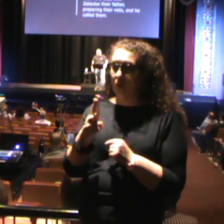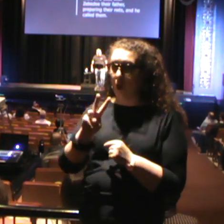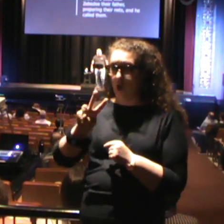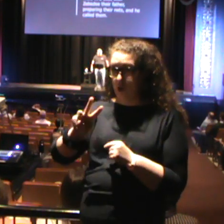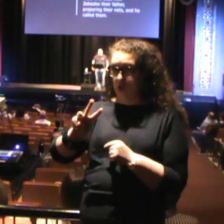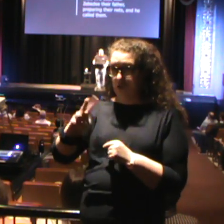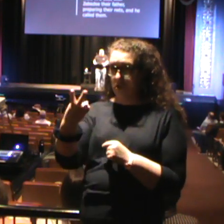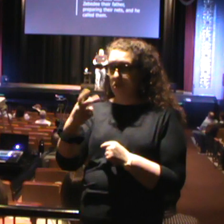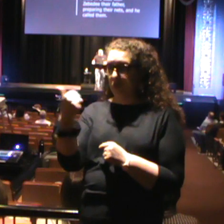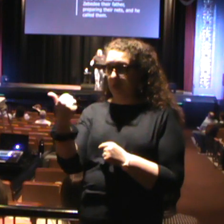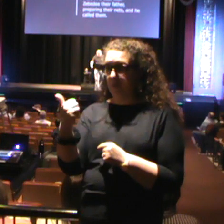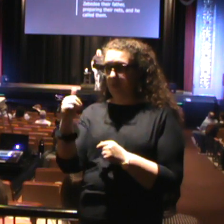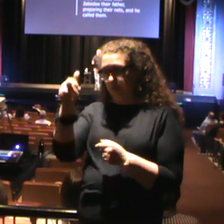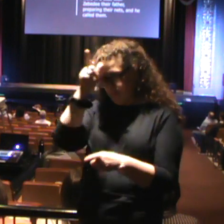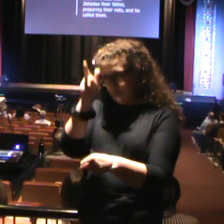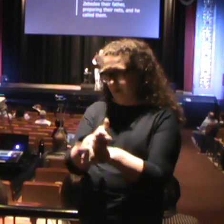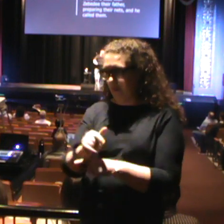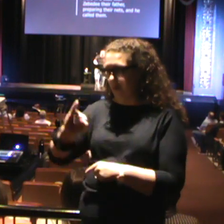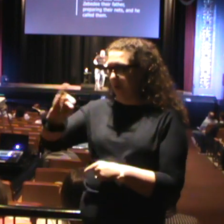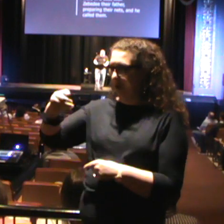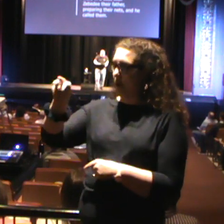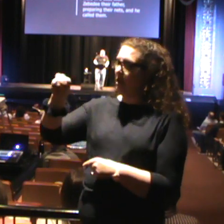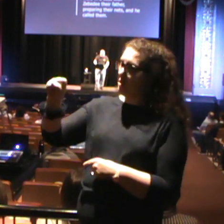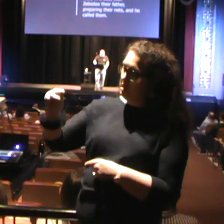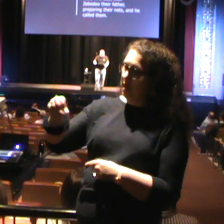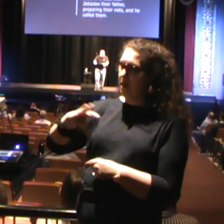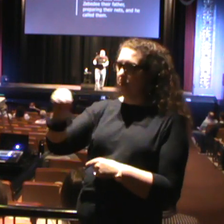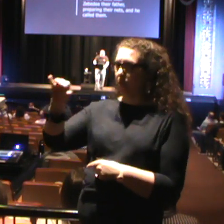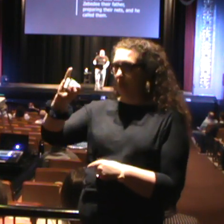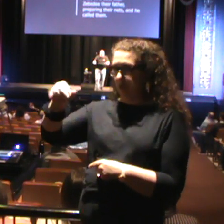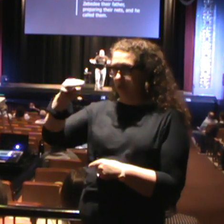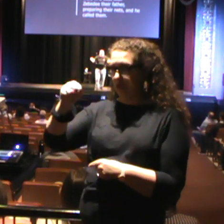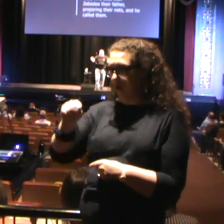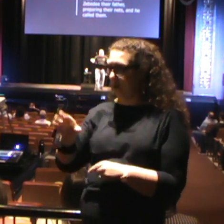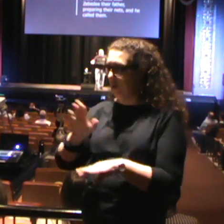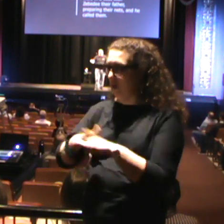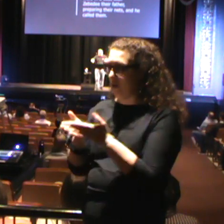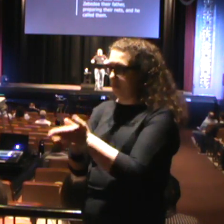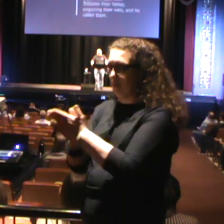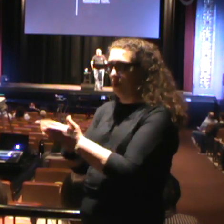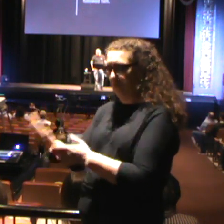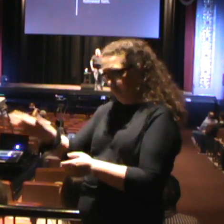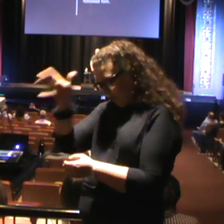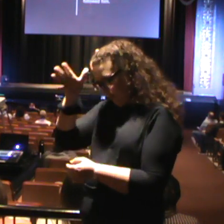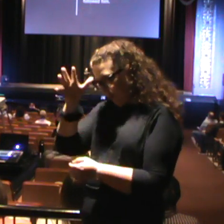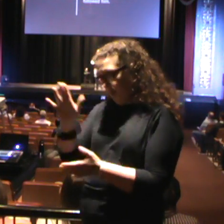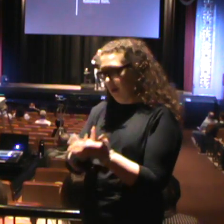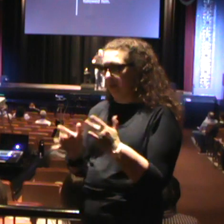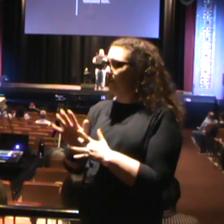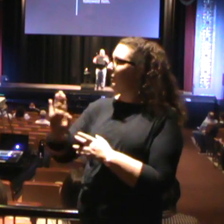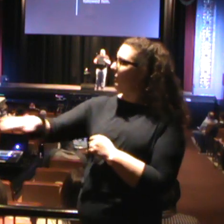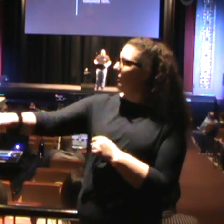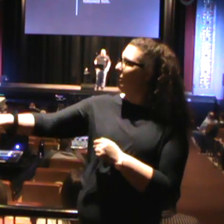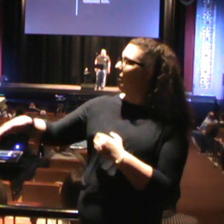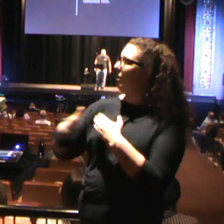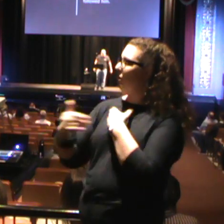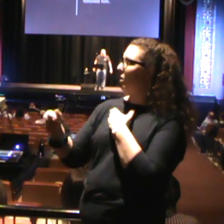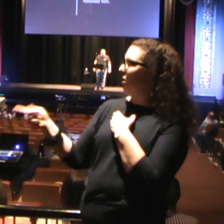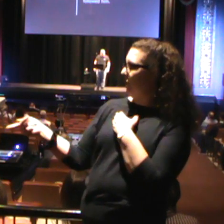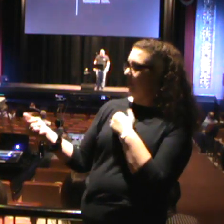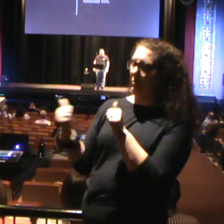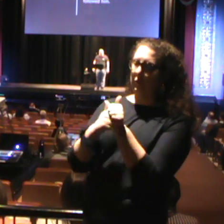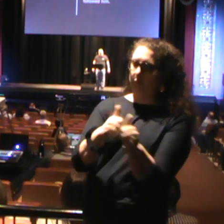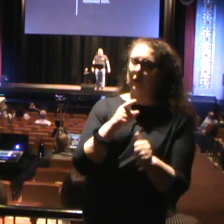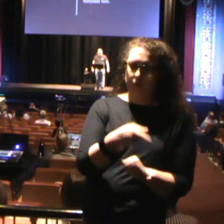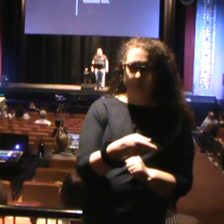James the son of Zebedee and his brother John. They were in a boat with Zebedee, their father, preparing their nets and he called them. Immediately they left the boat and their